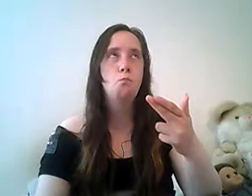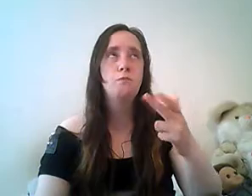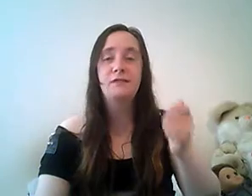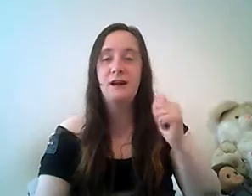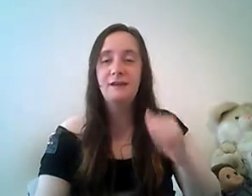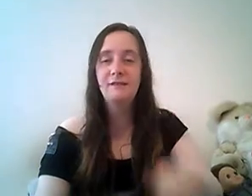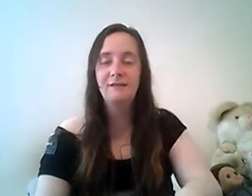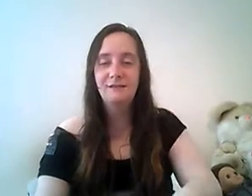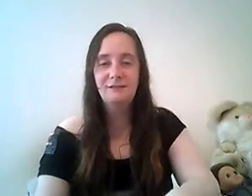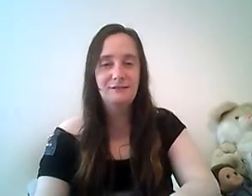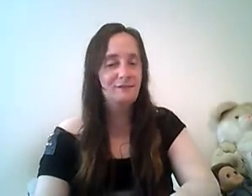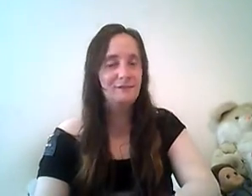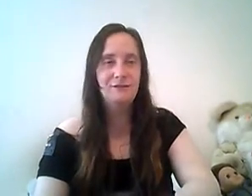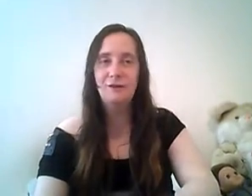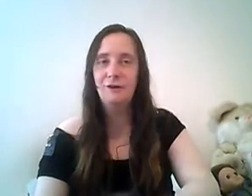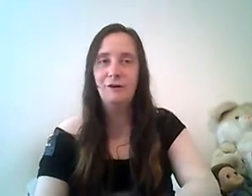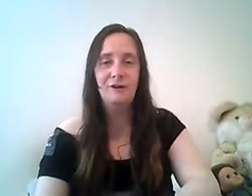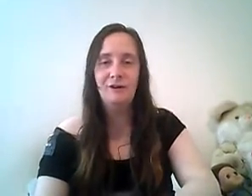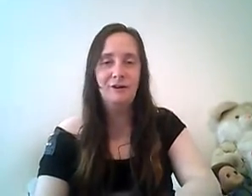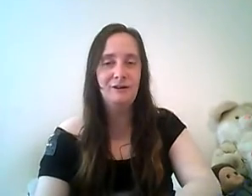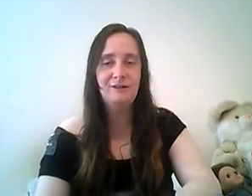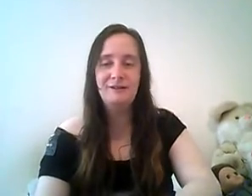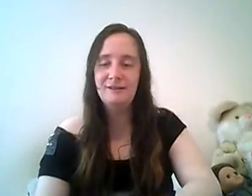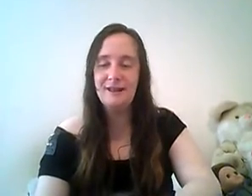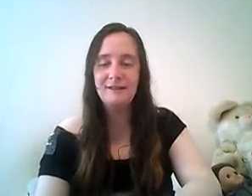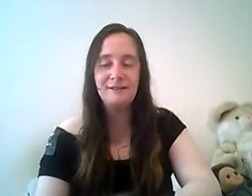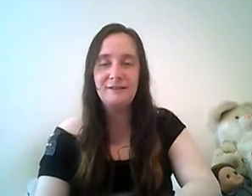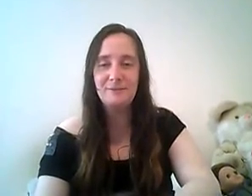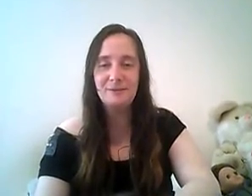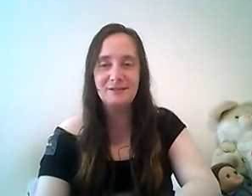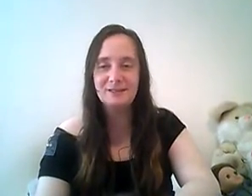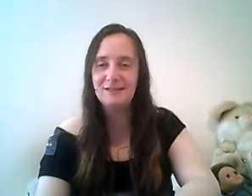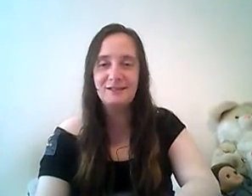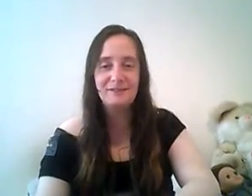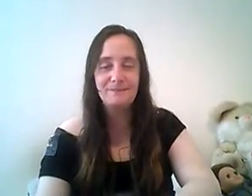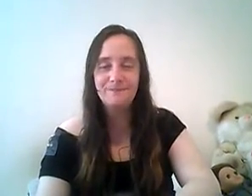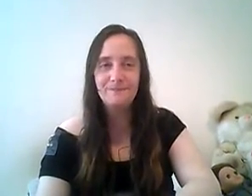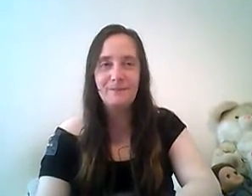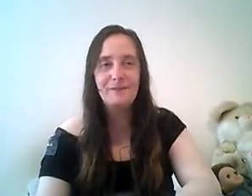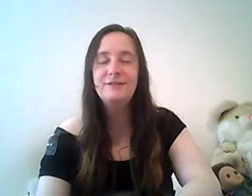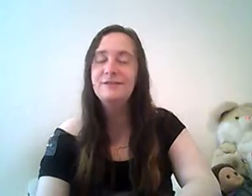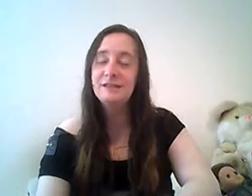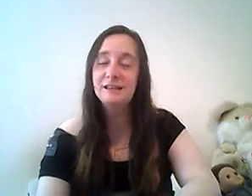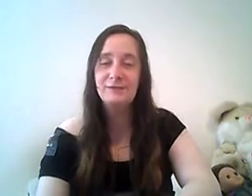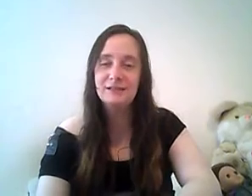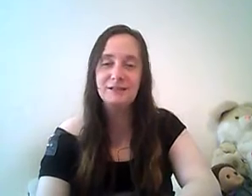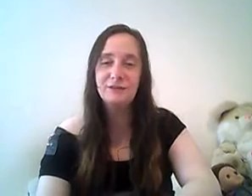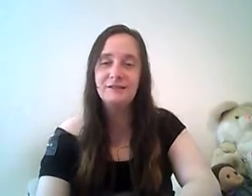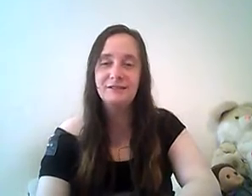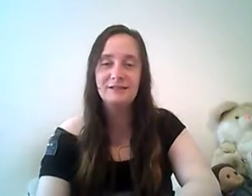stan oh everything to be with sid he really fancies how he does